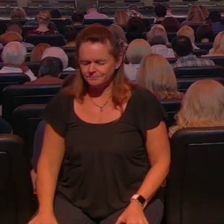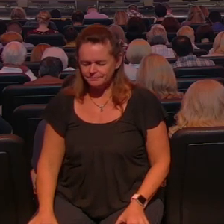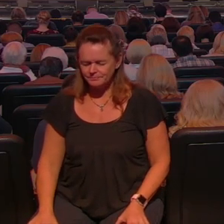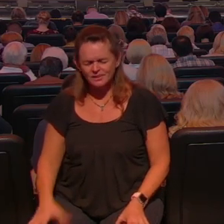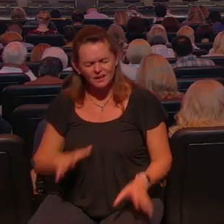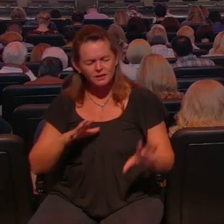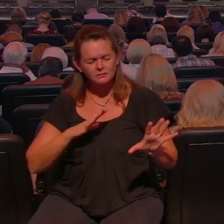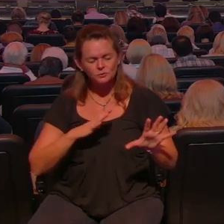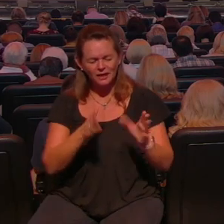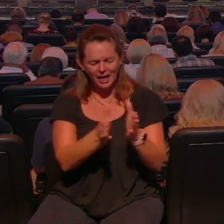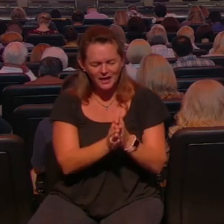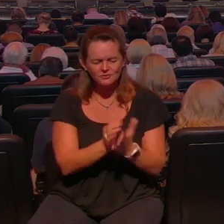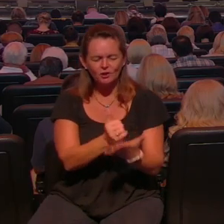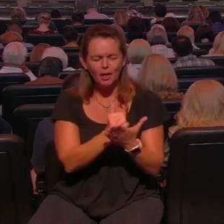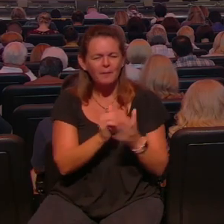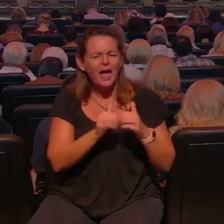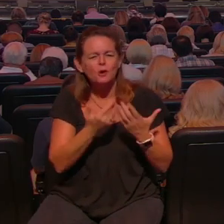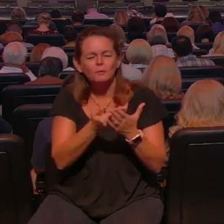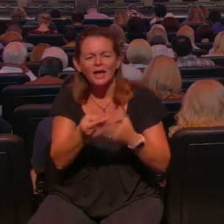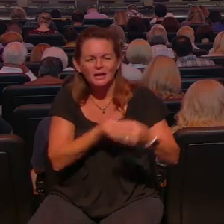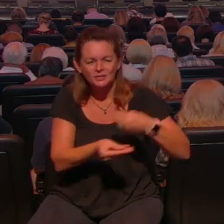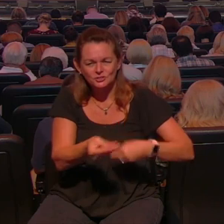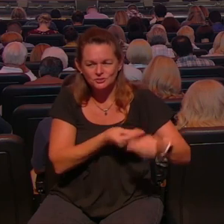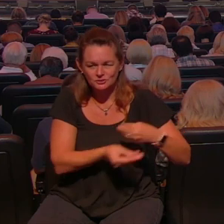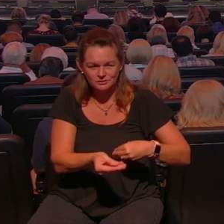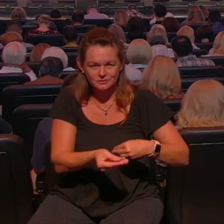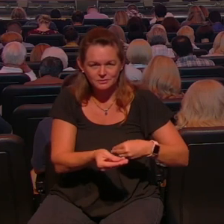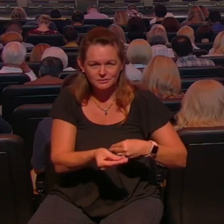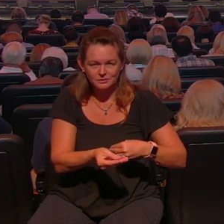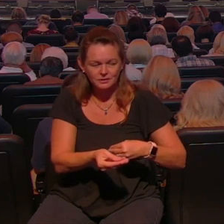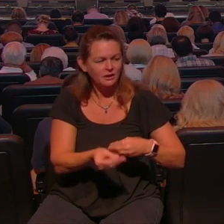help in how to manage your finances because there are tools to help you